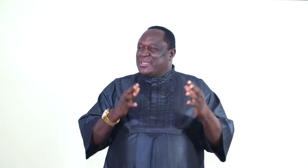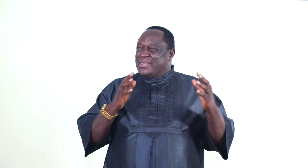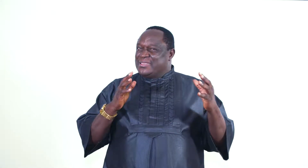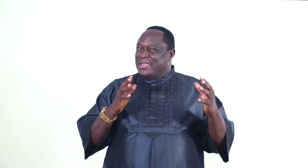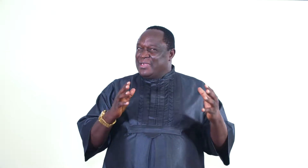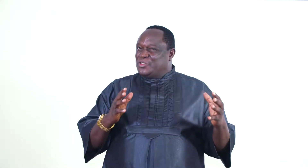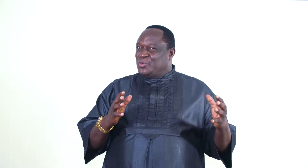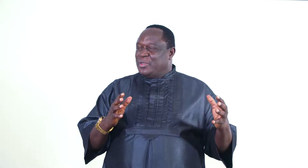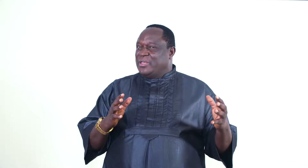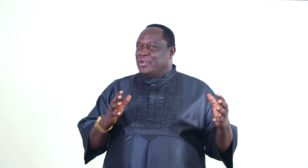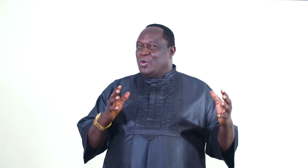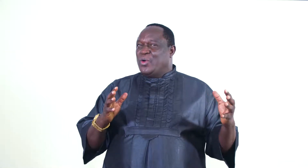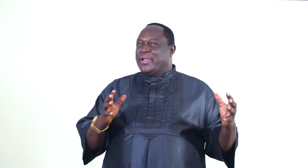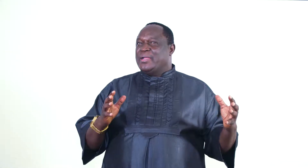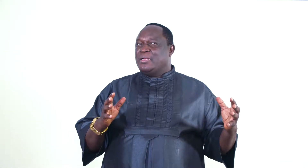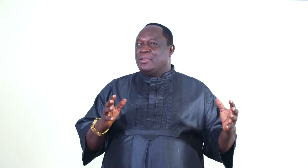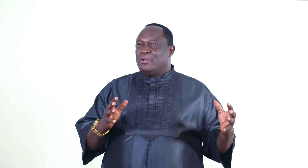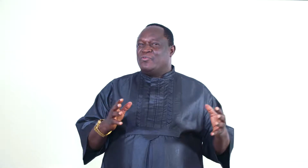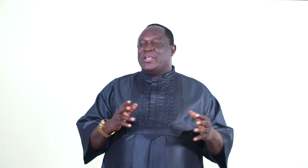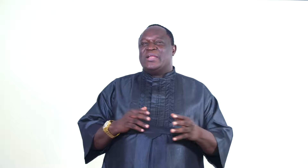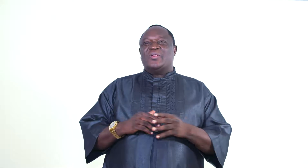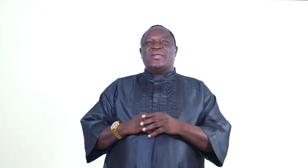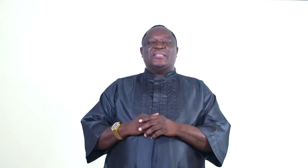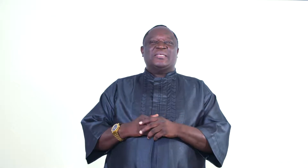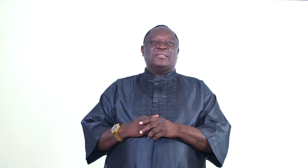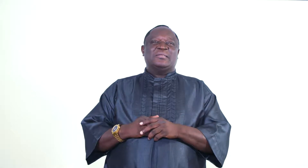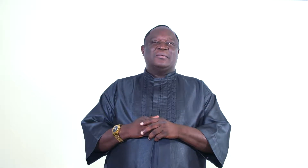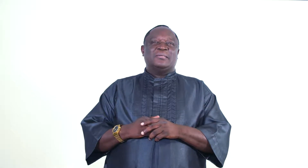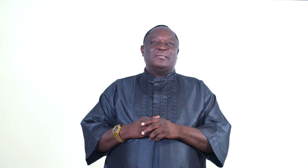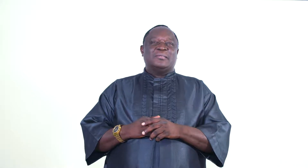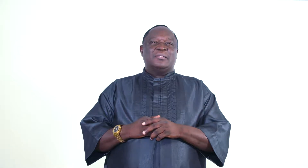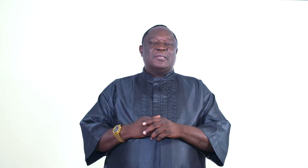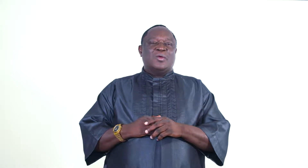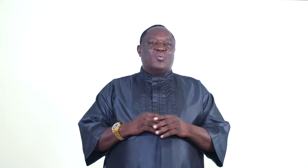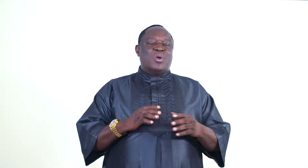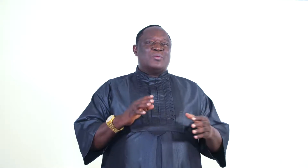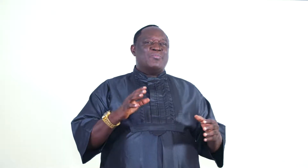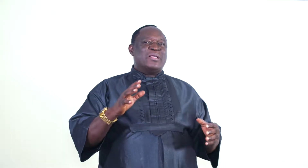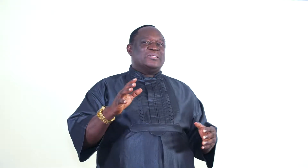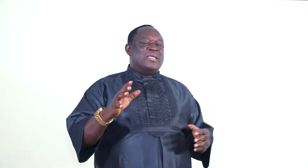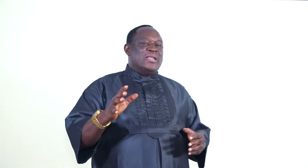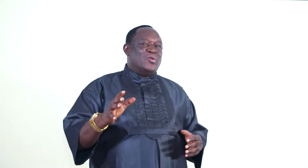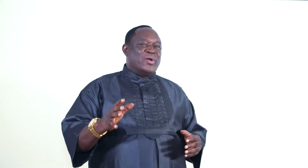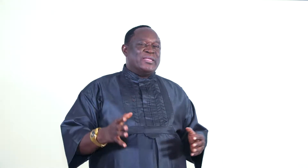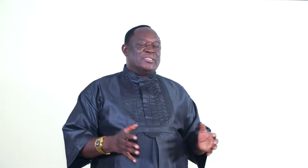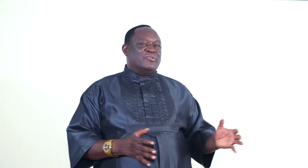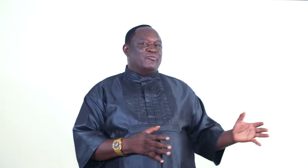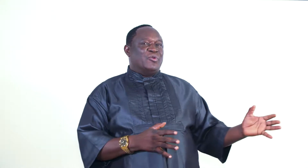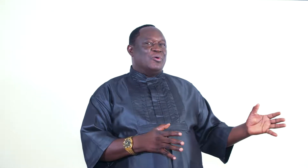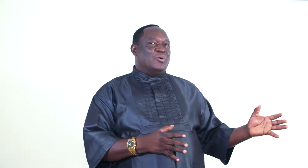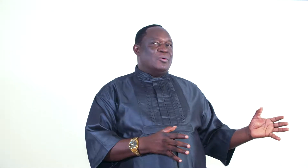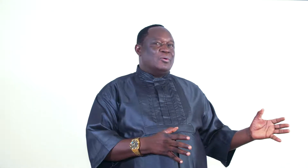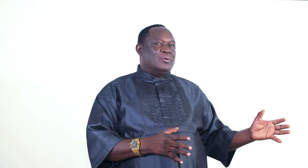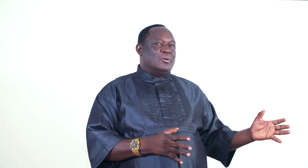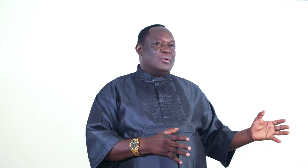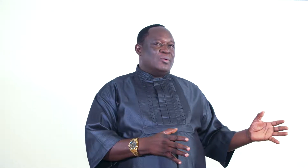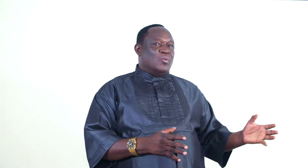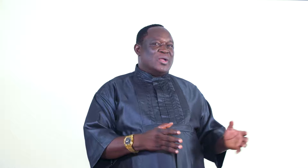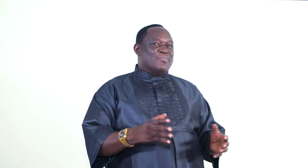is actually the oil of the anointing? What makes the anointing flow? What